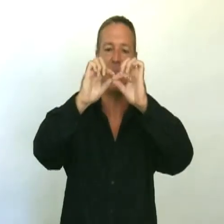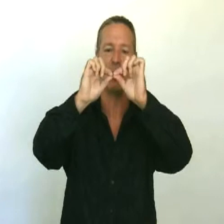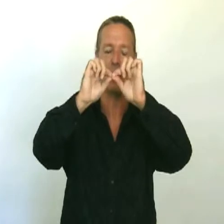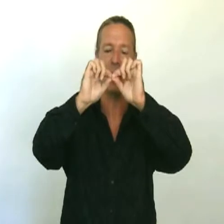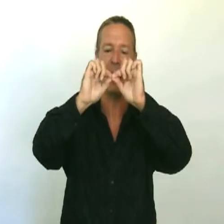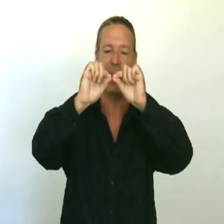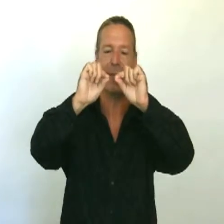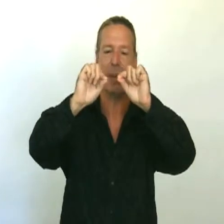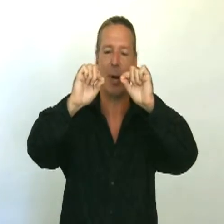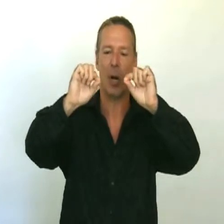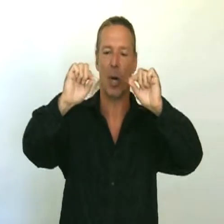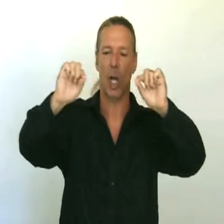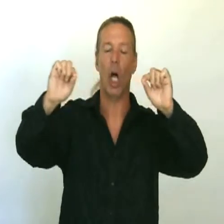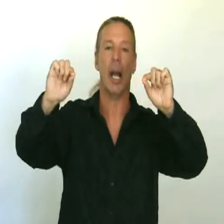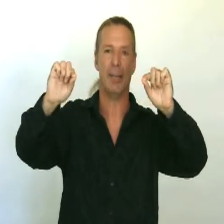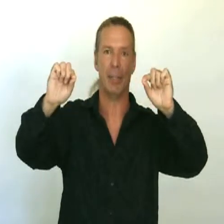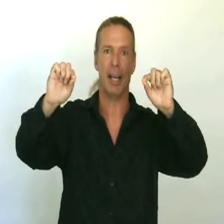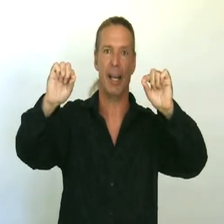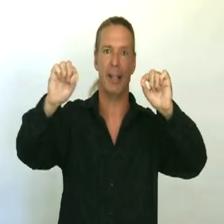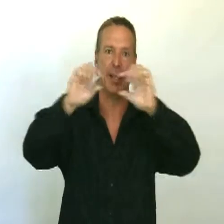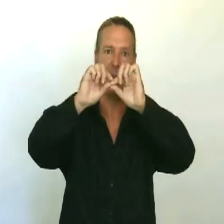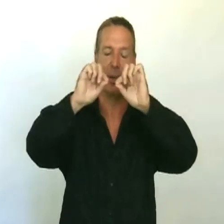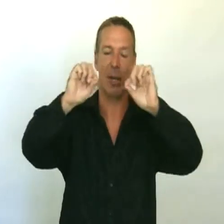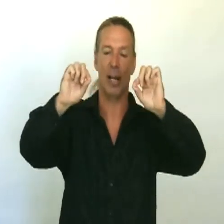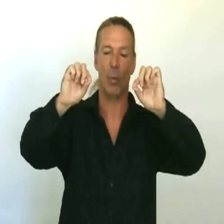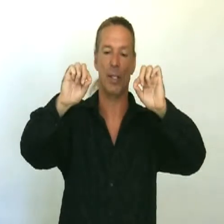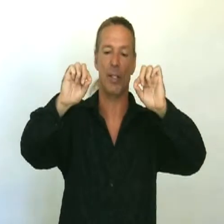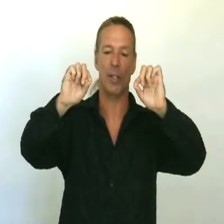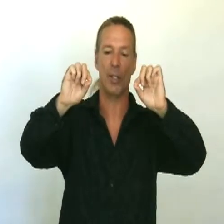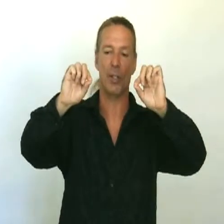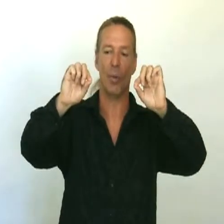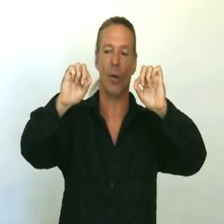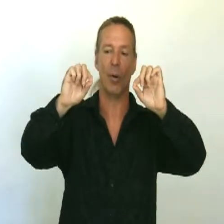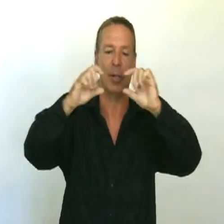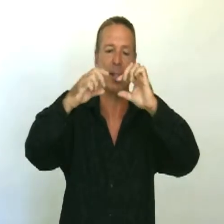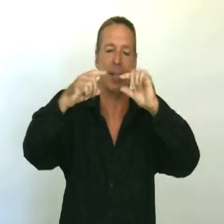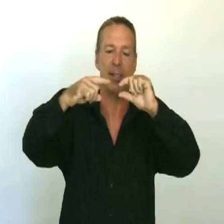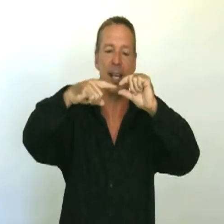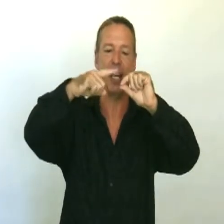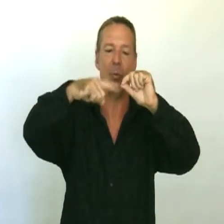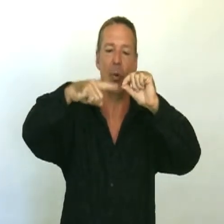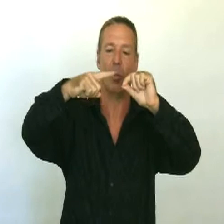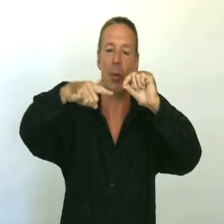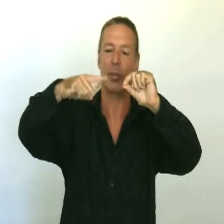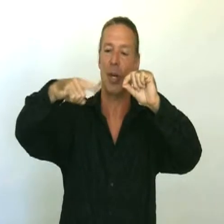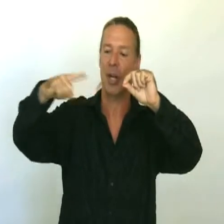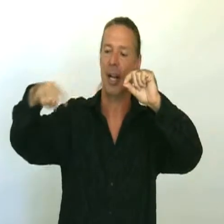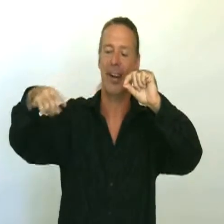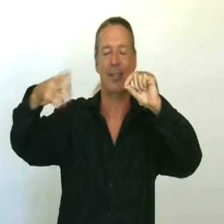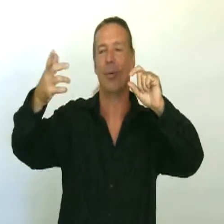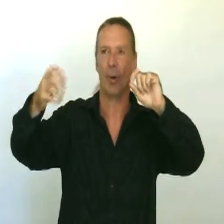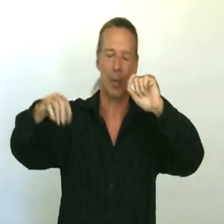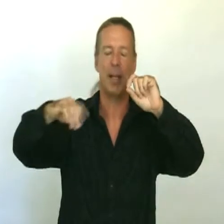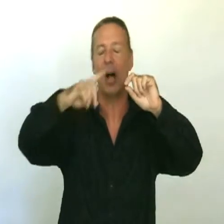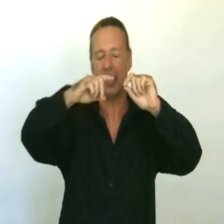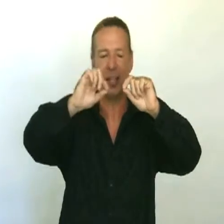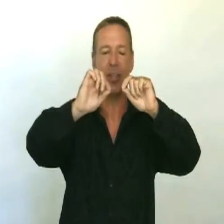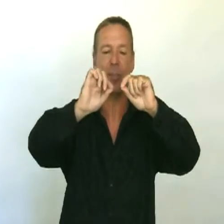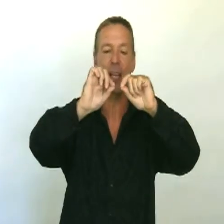say we're looking at vibrato on a line, okay, and let's say the line, once it starts to warble, let's say it warbles, not warbles, but it oscillates, me,